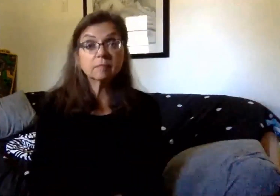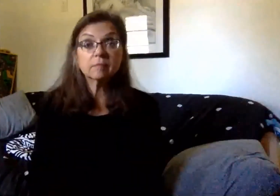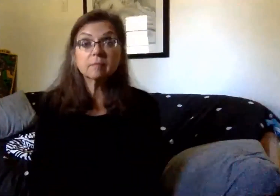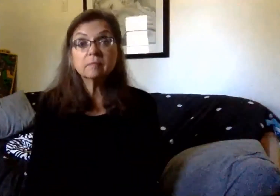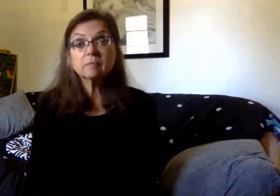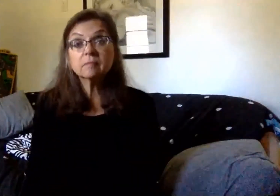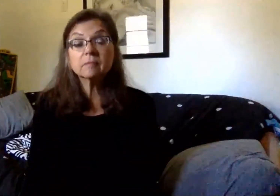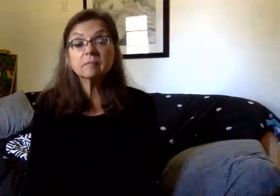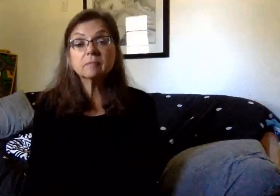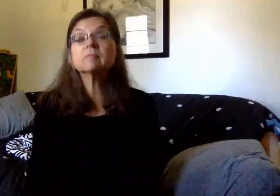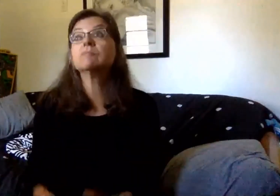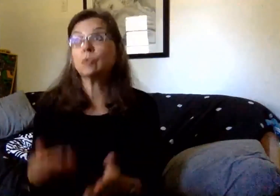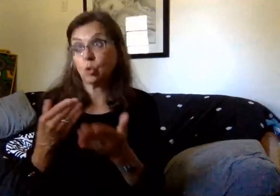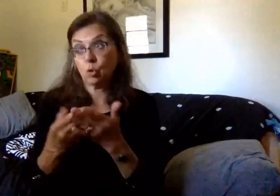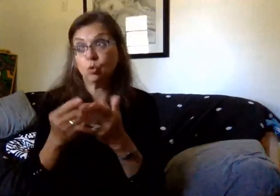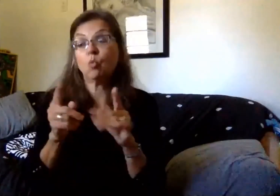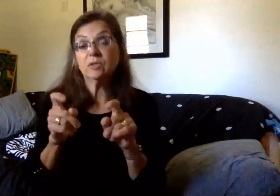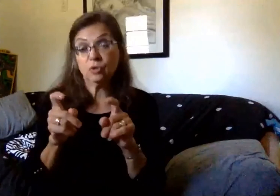Good question.